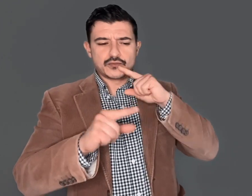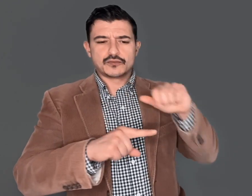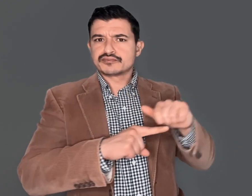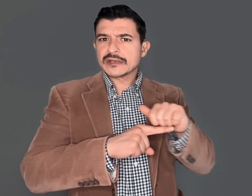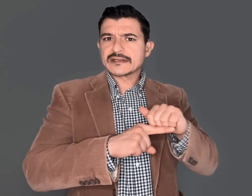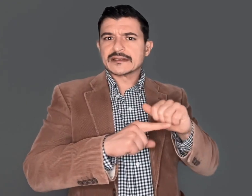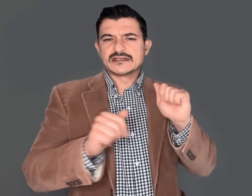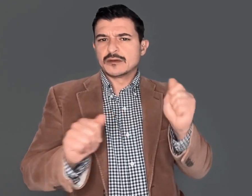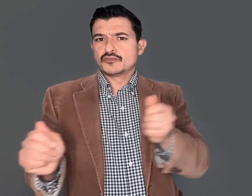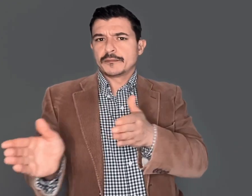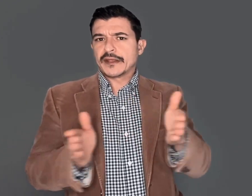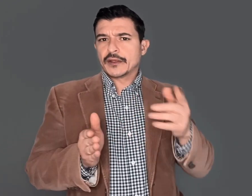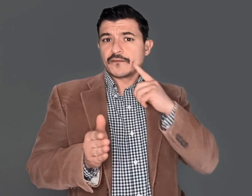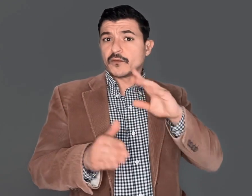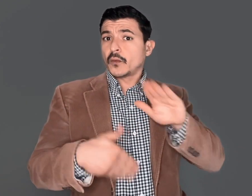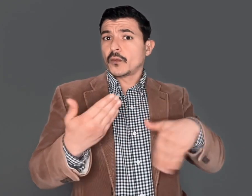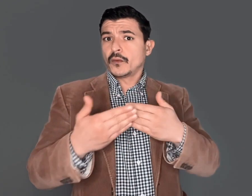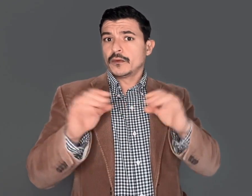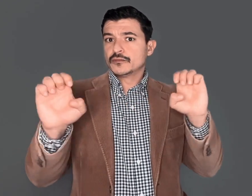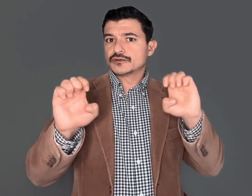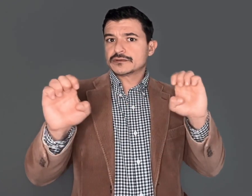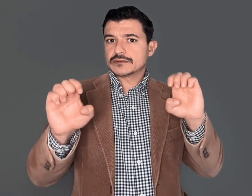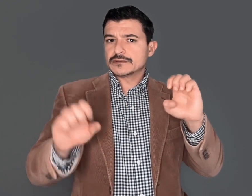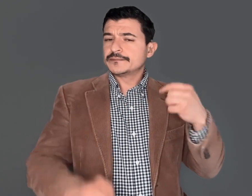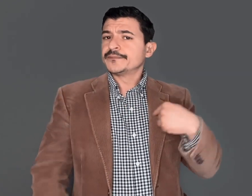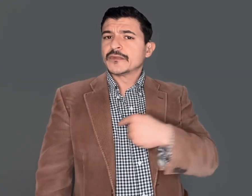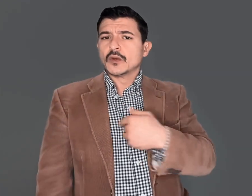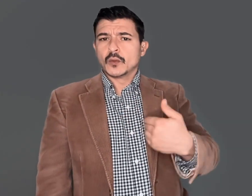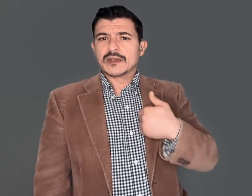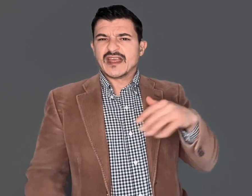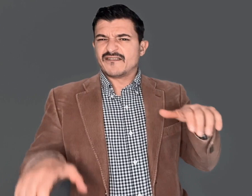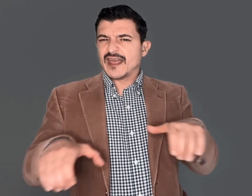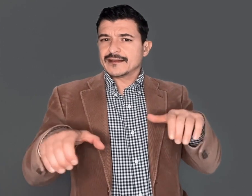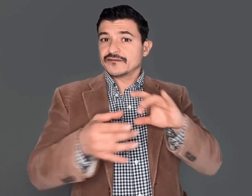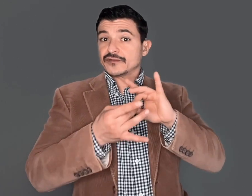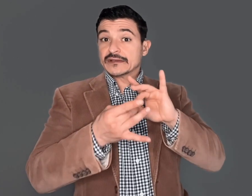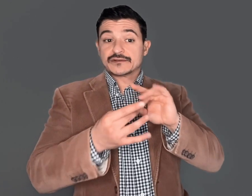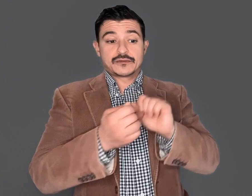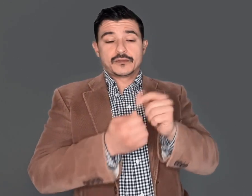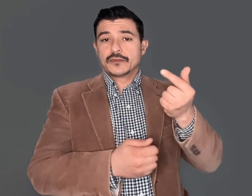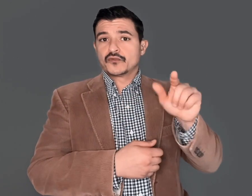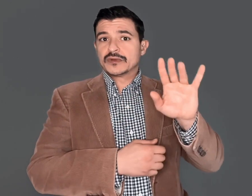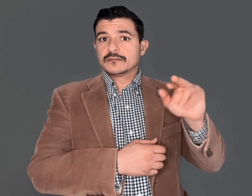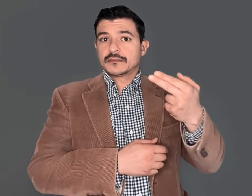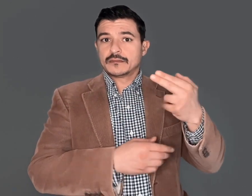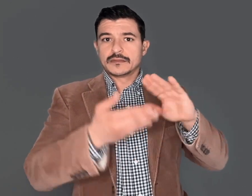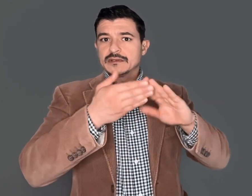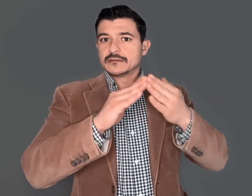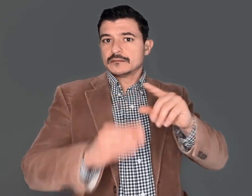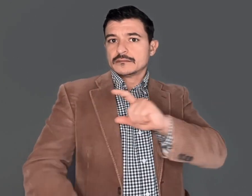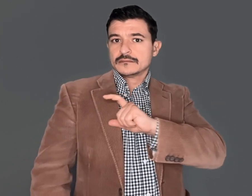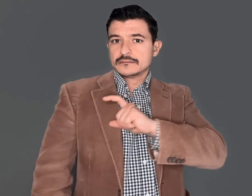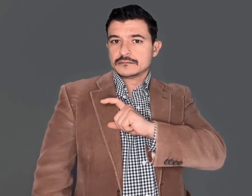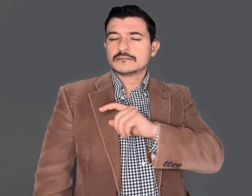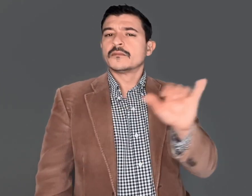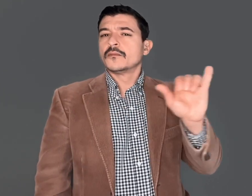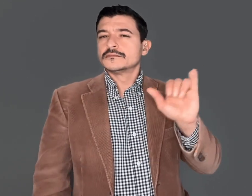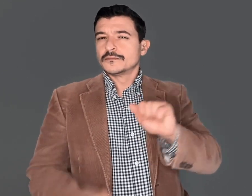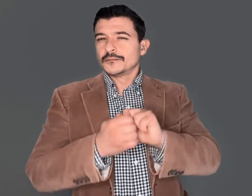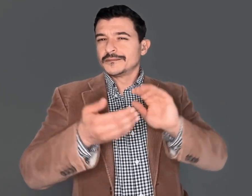we continue to practice and prepare for all emergencies. We have an active relationship with Greenberg town police